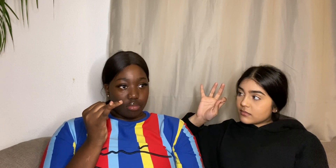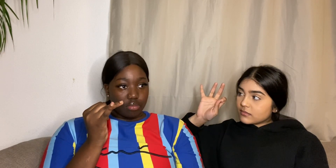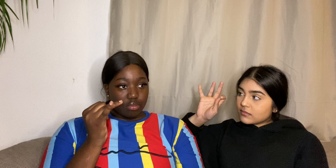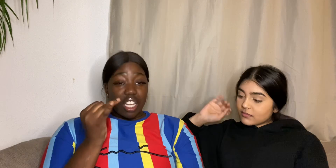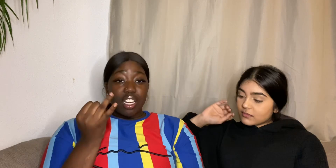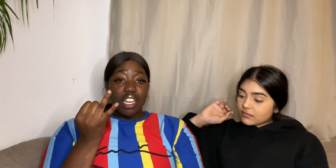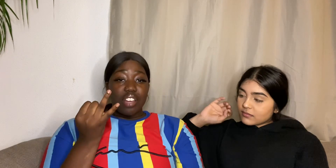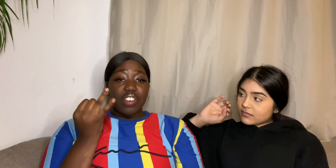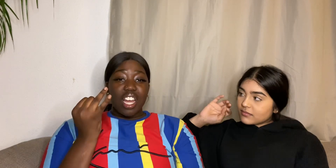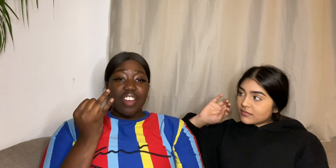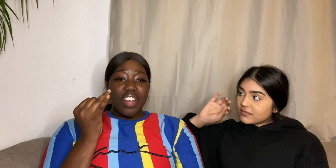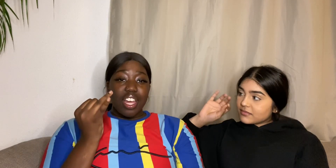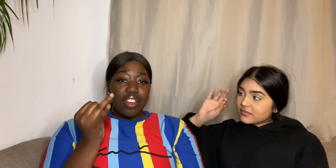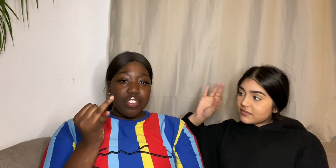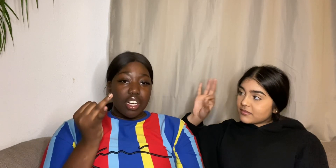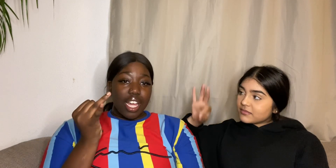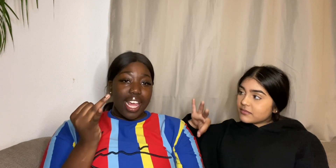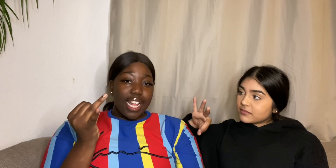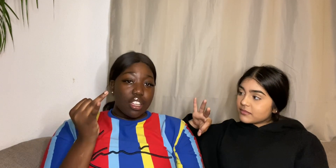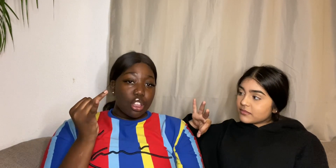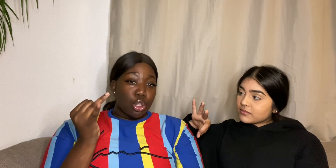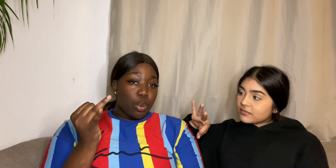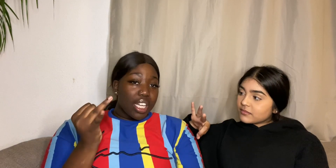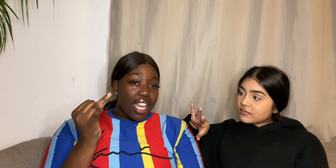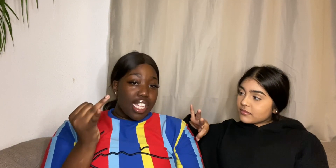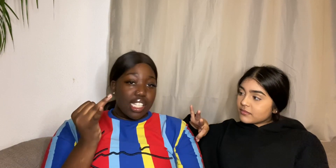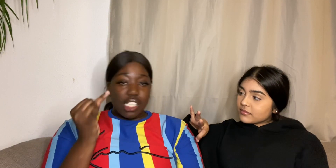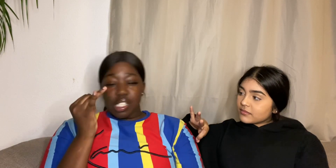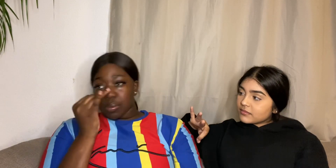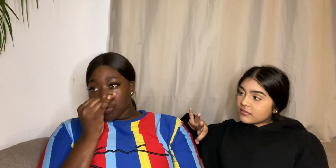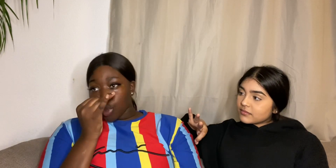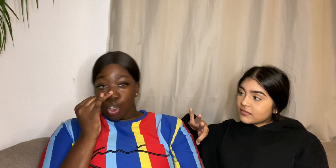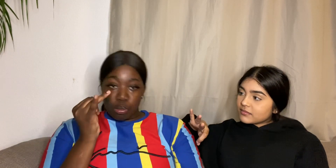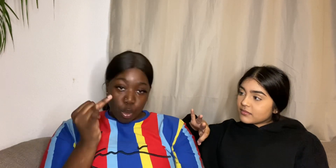Never have I ever had Three axes Or more